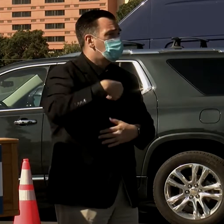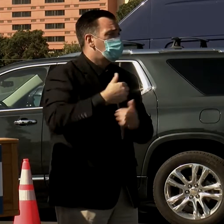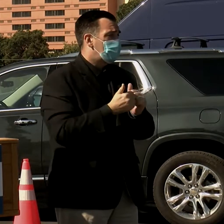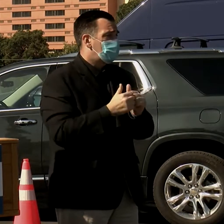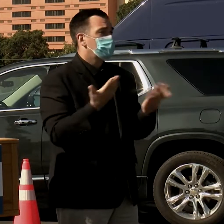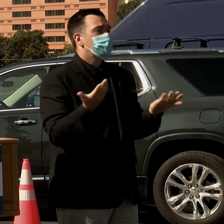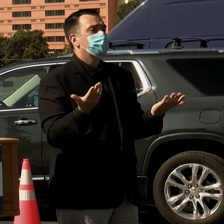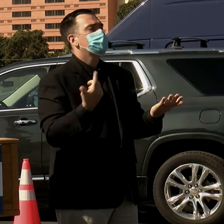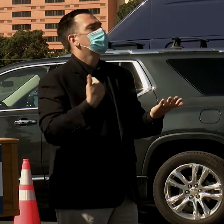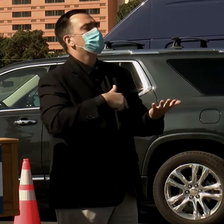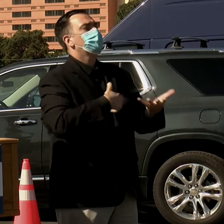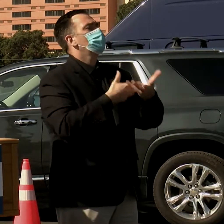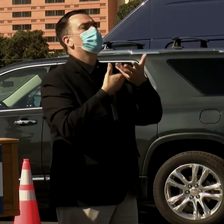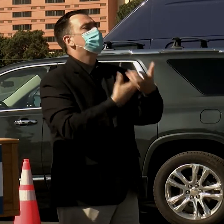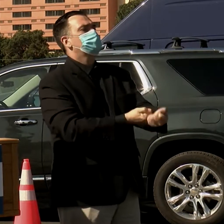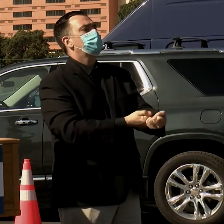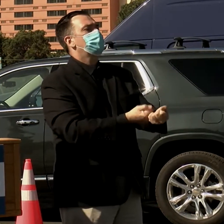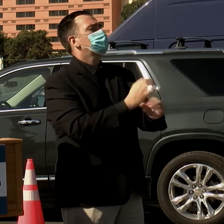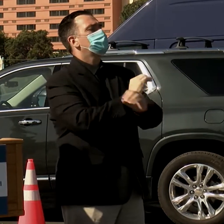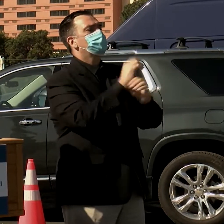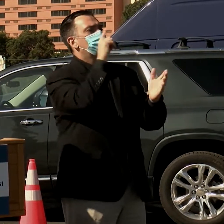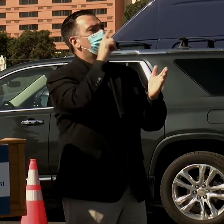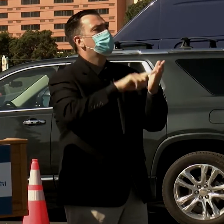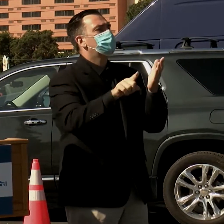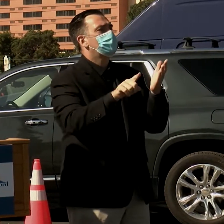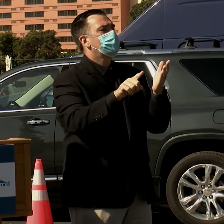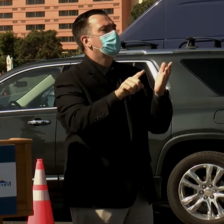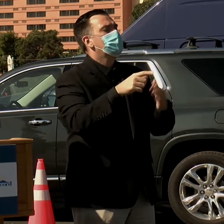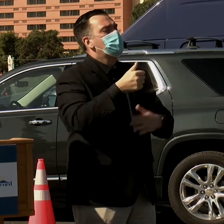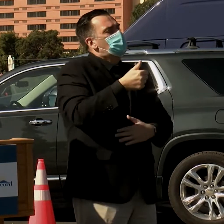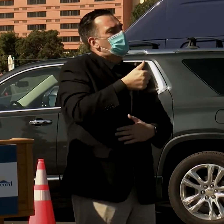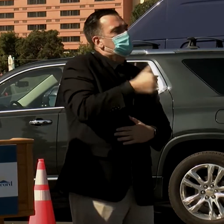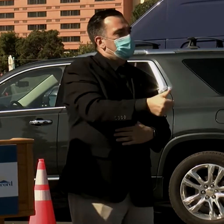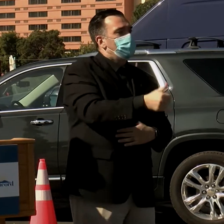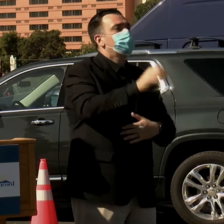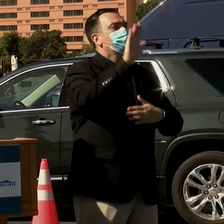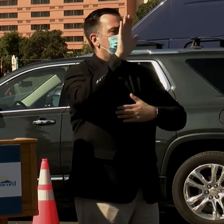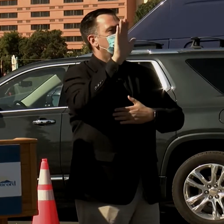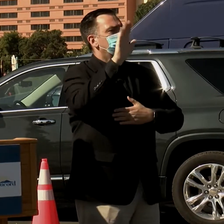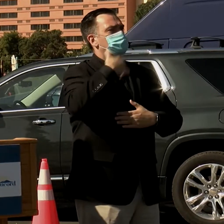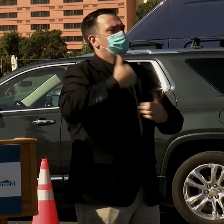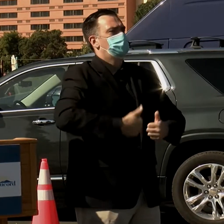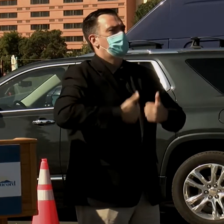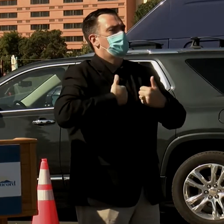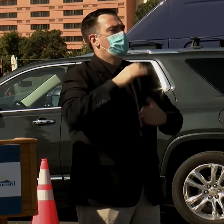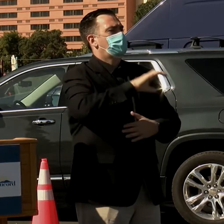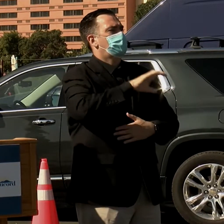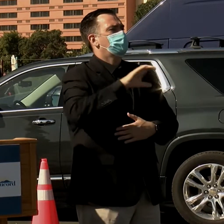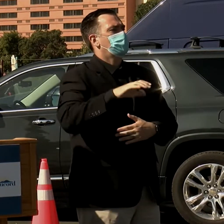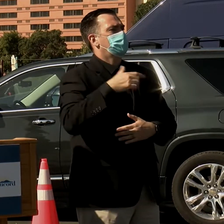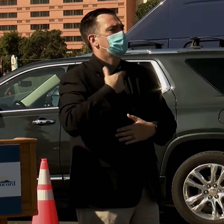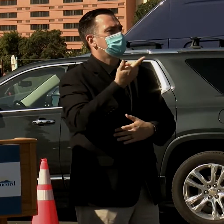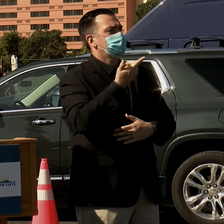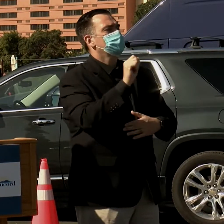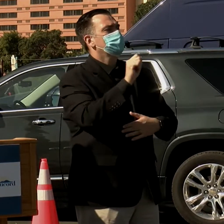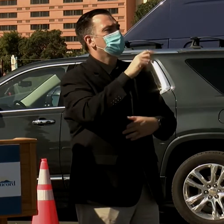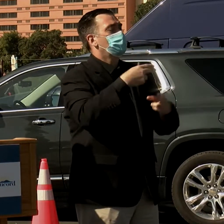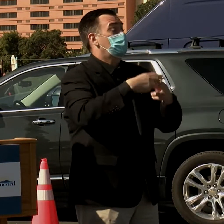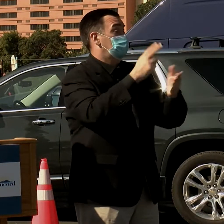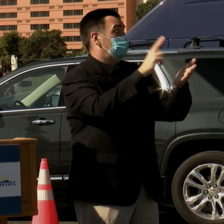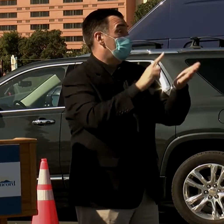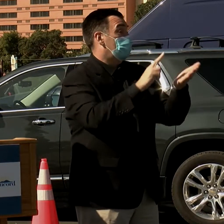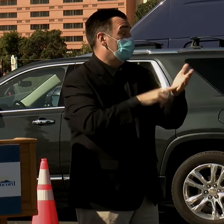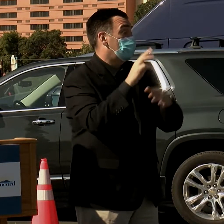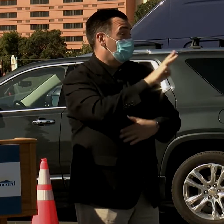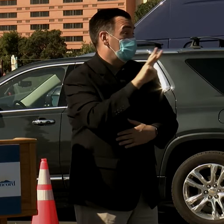We trust people to self-attest. On the county side, we trust people to self-attest when they sign up on